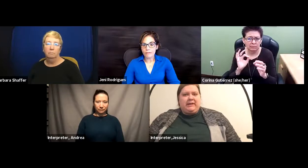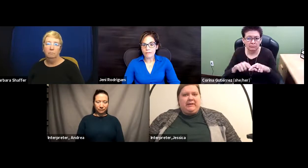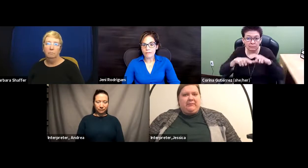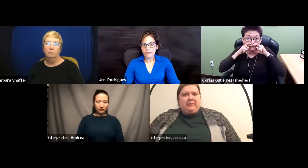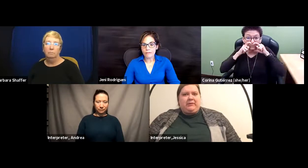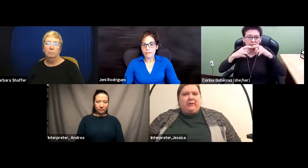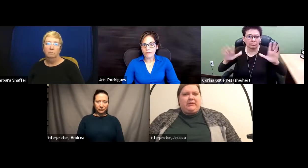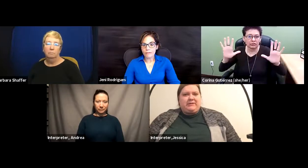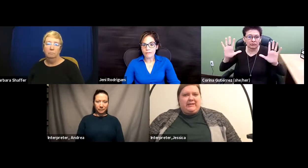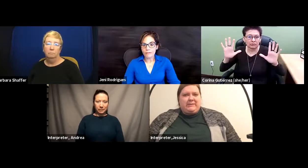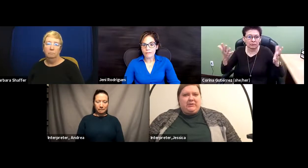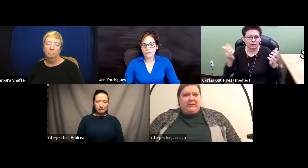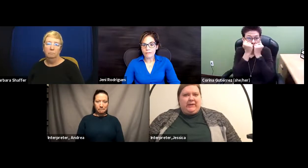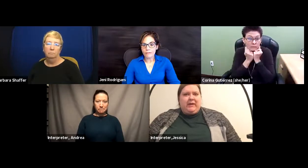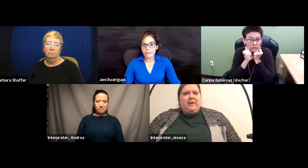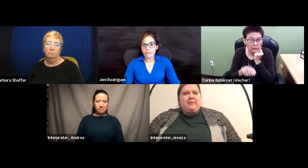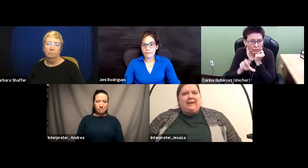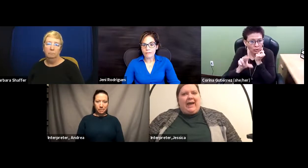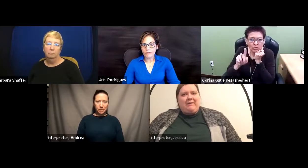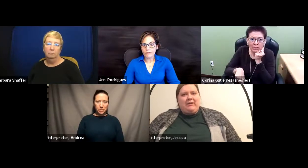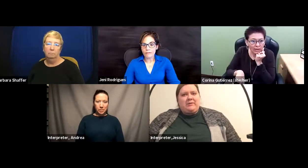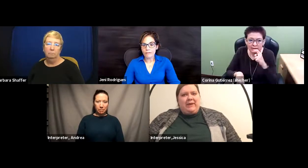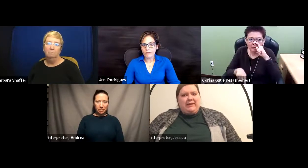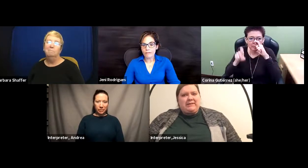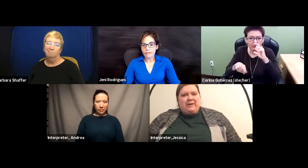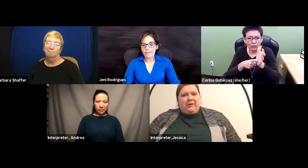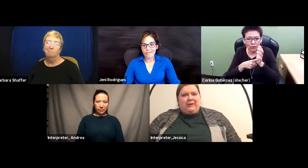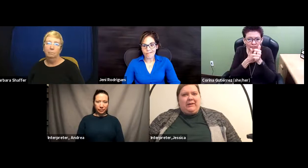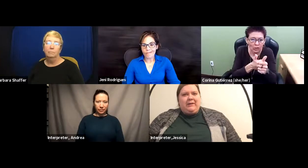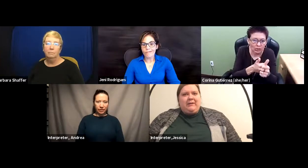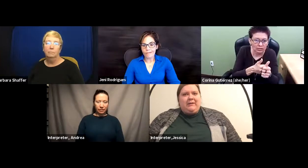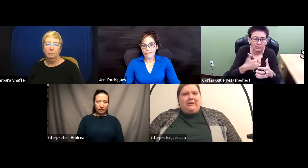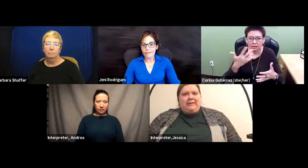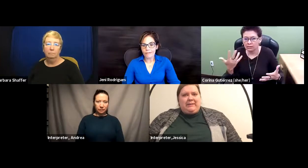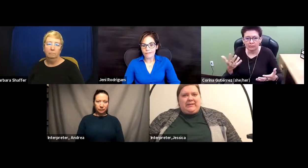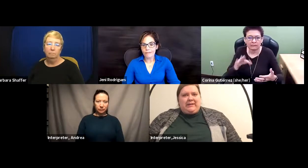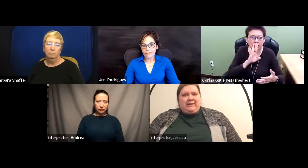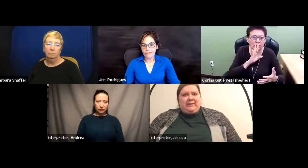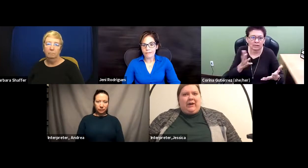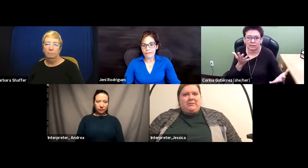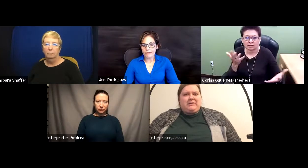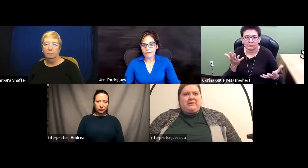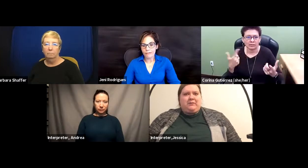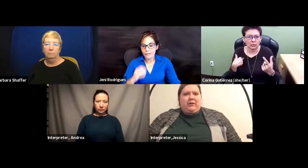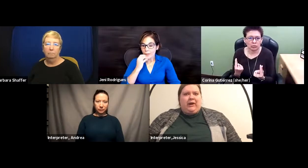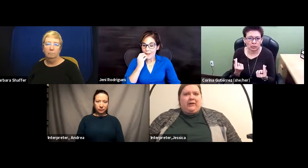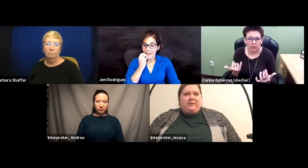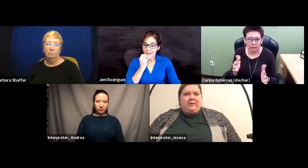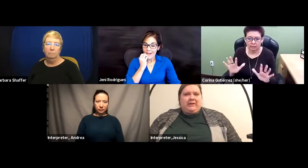Many deaf people don't understand speech reading, but then having those masks on limited the options for our community